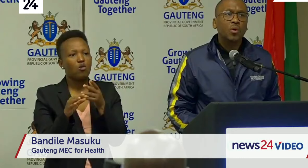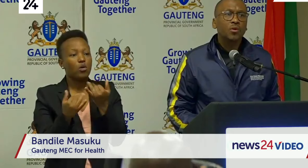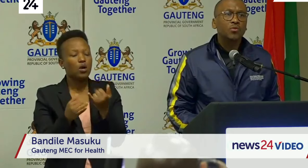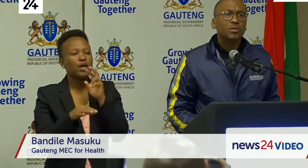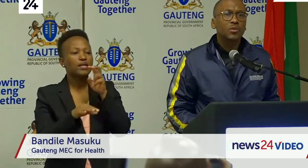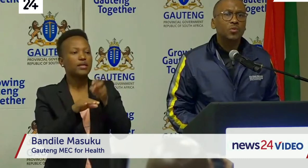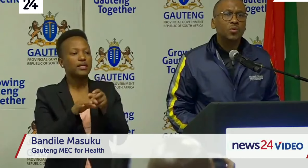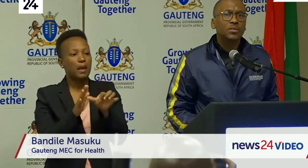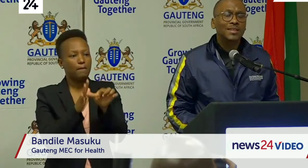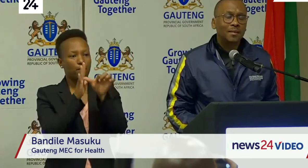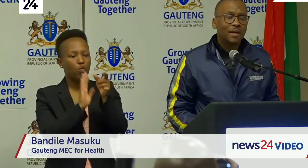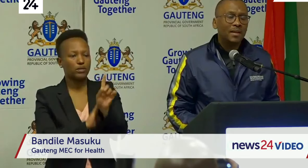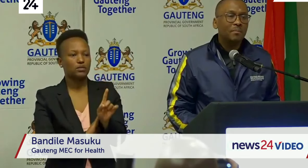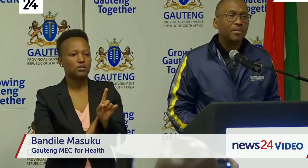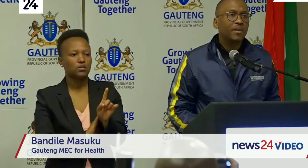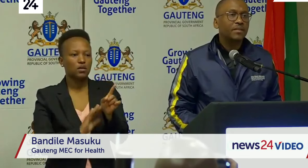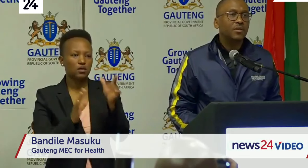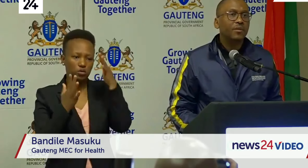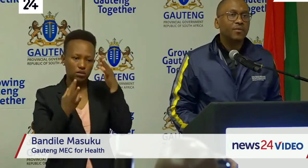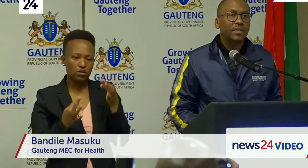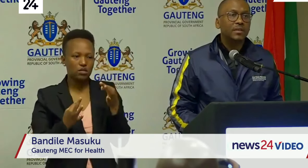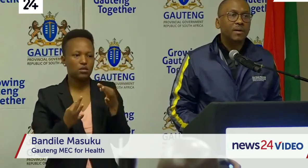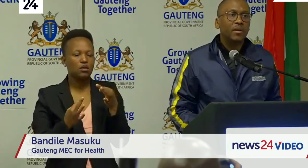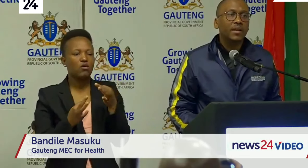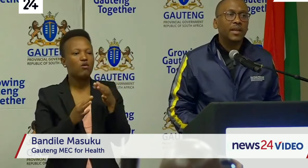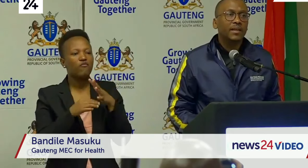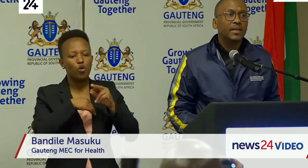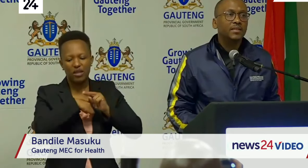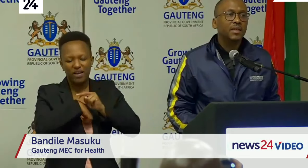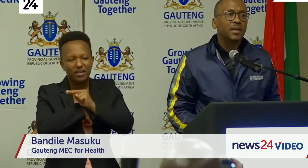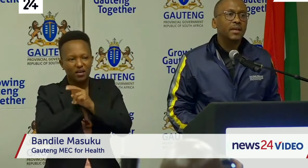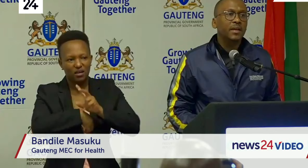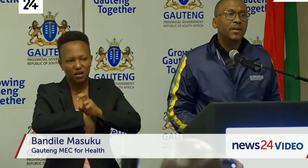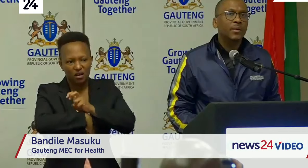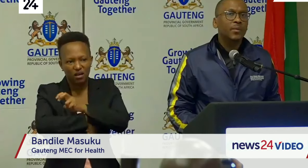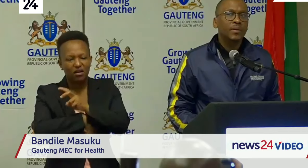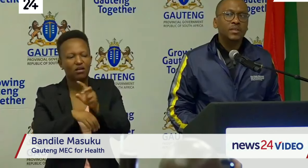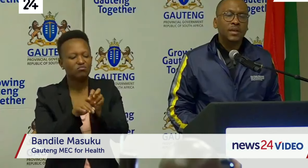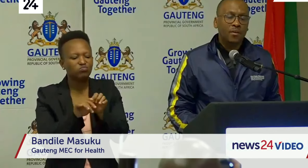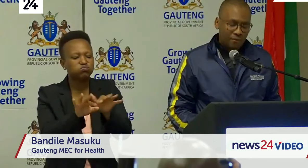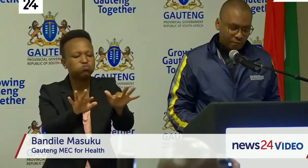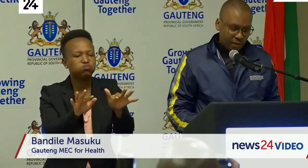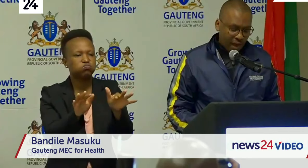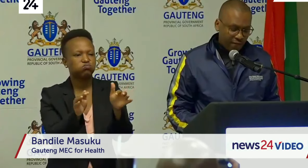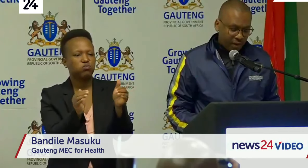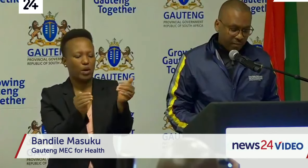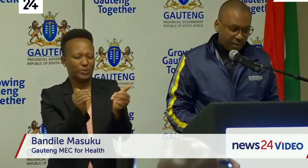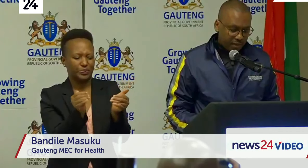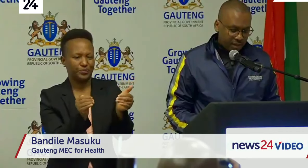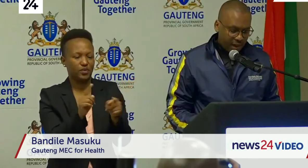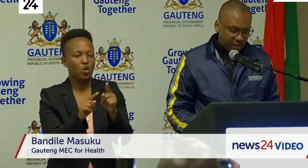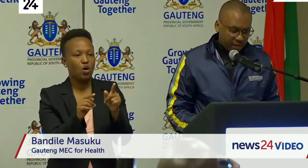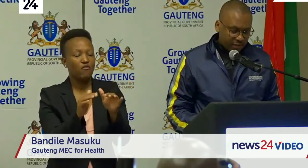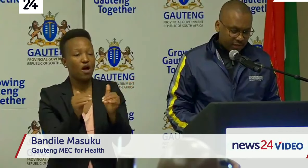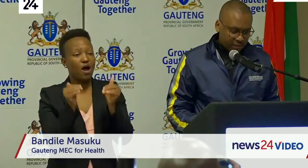to determine the prevalence of infection particularly in areas of high vulnerability